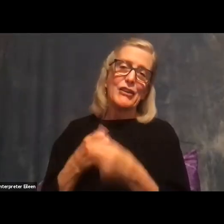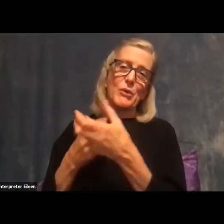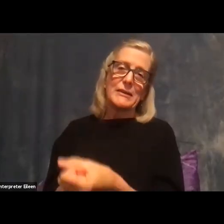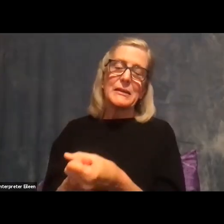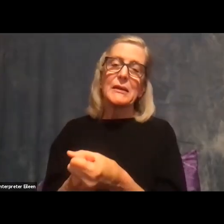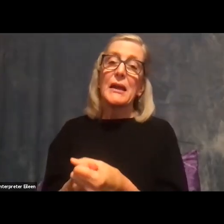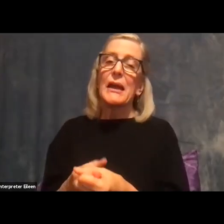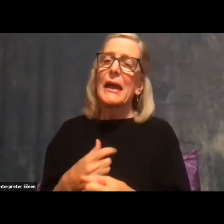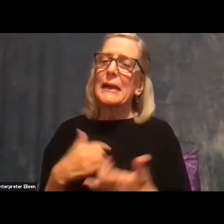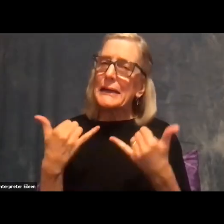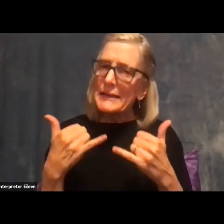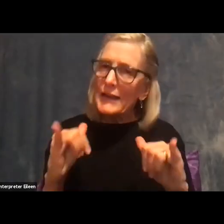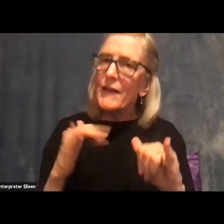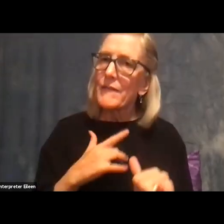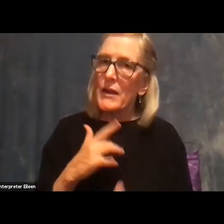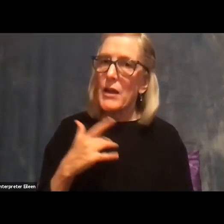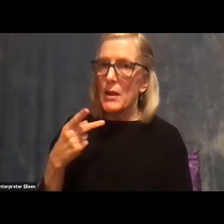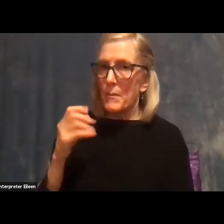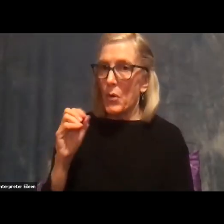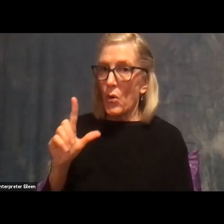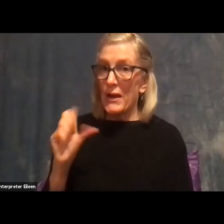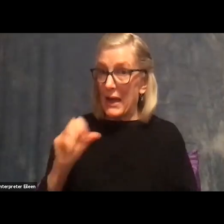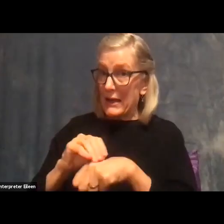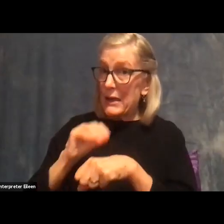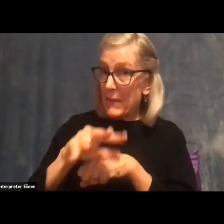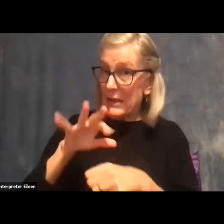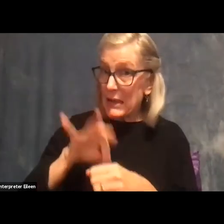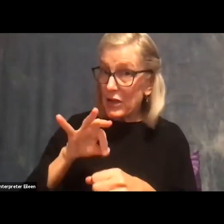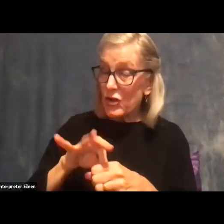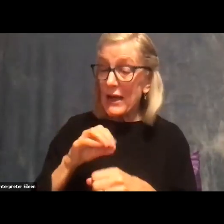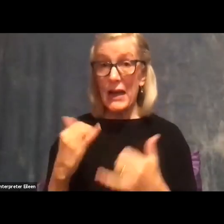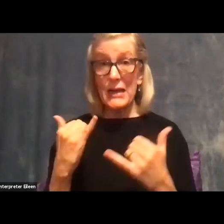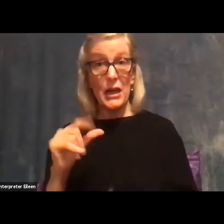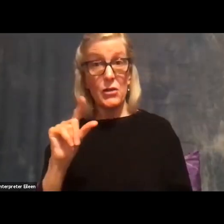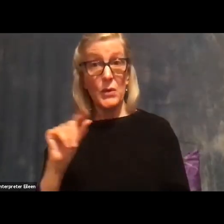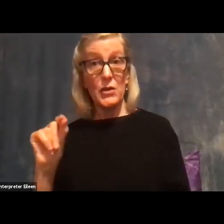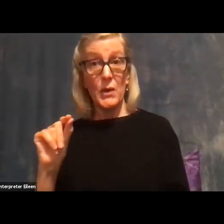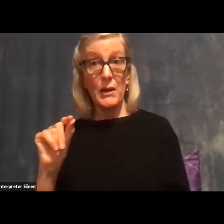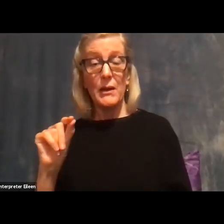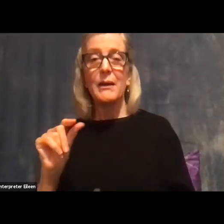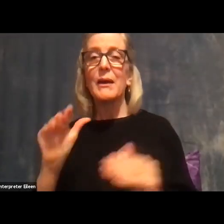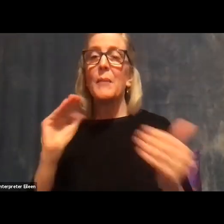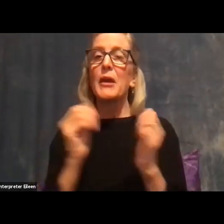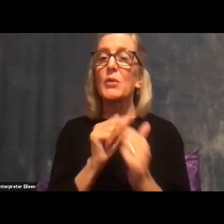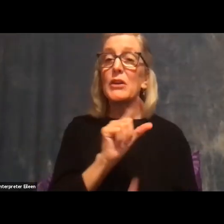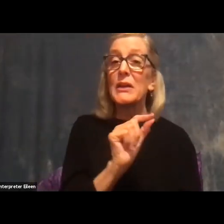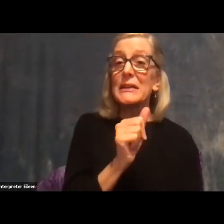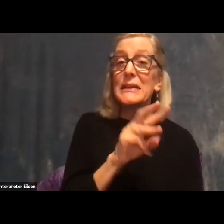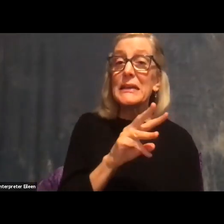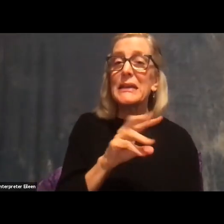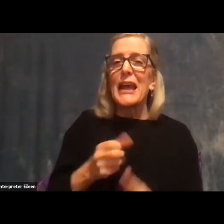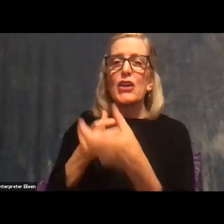can have an impact on the elections and that we can trust the polls in 2020, at least more so than in 2016.